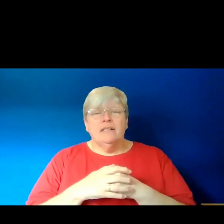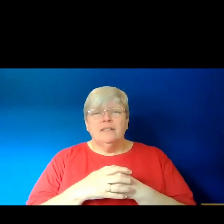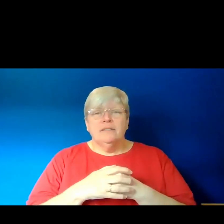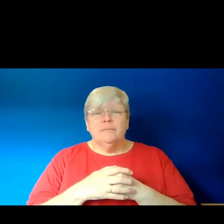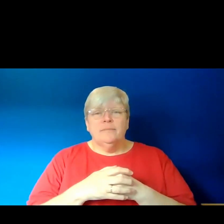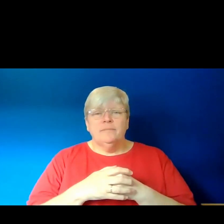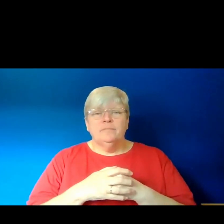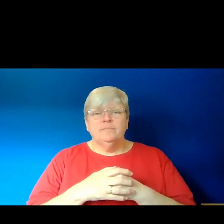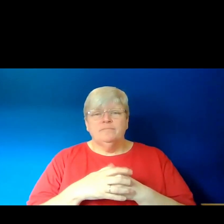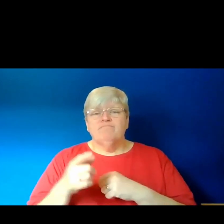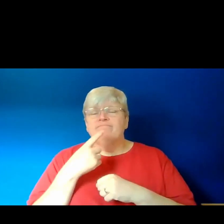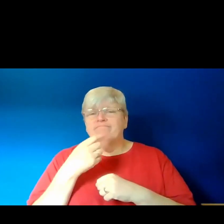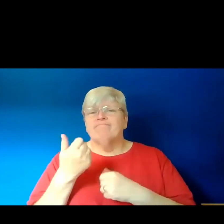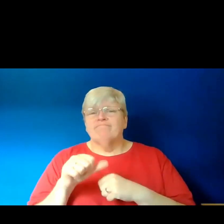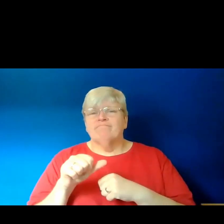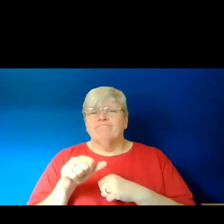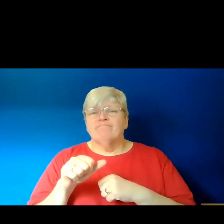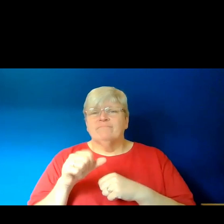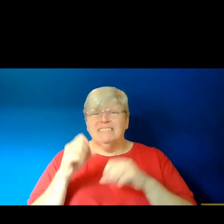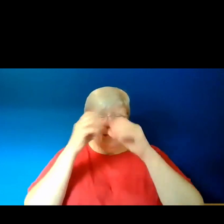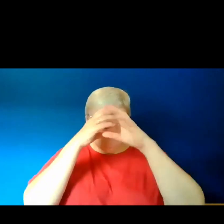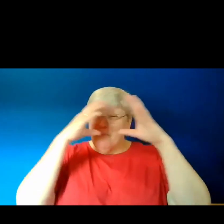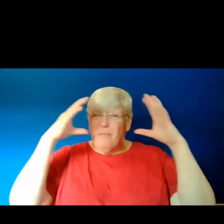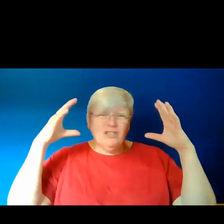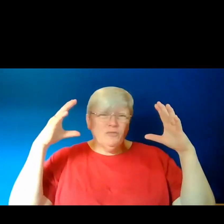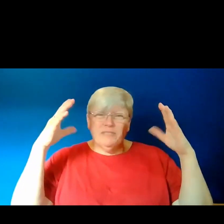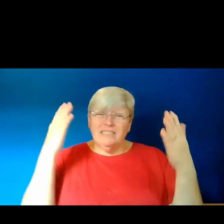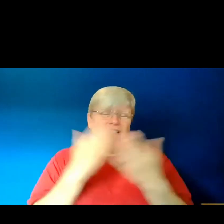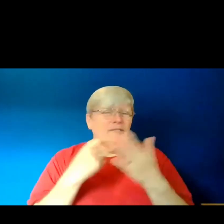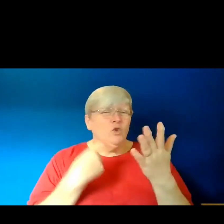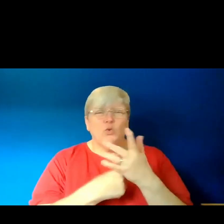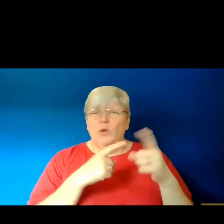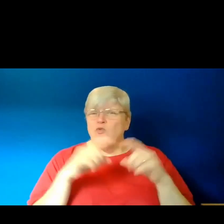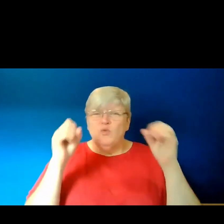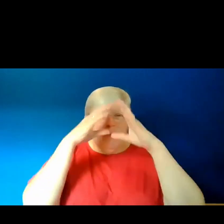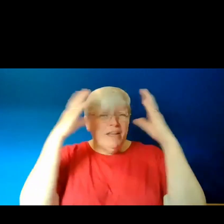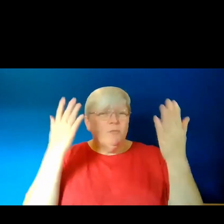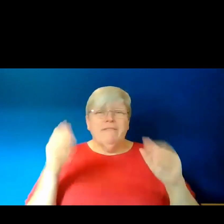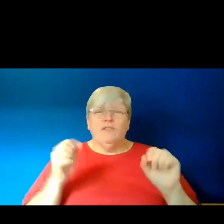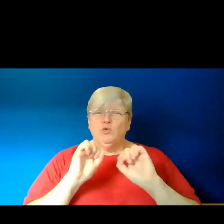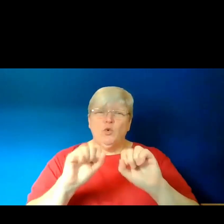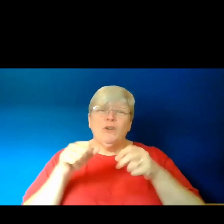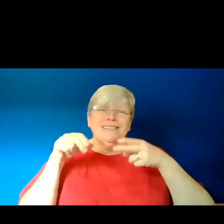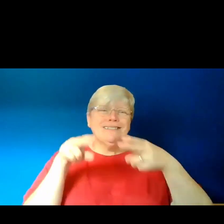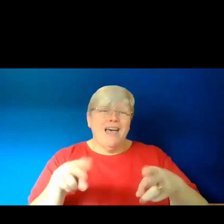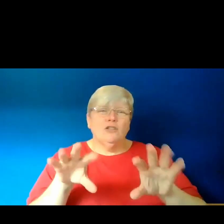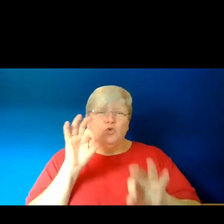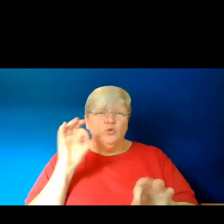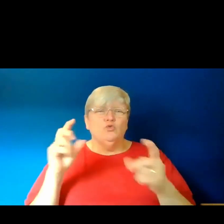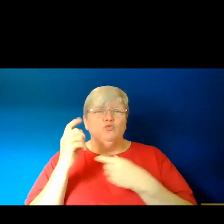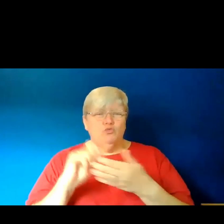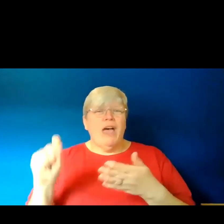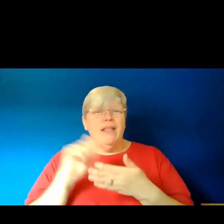So, yeah, I would say this like it is an imagine. It is always a reimagining. It is always a stylisation when you're choosing to write like this.